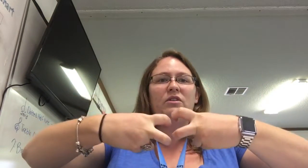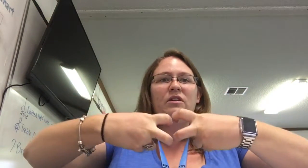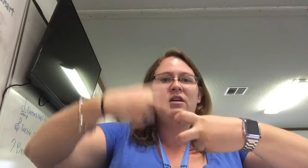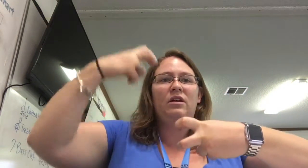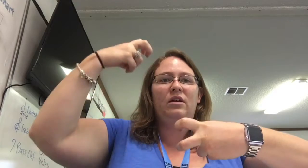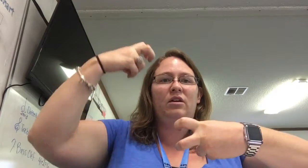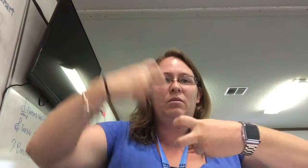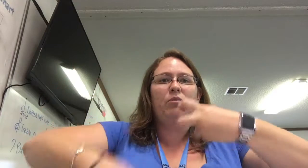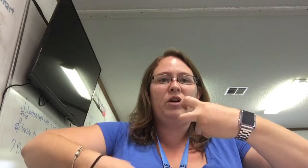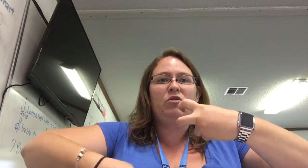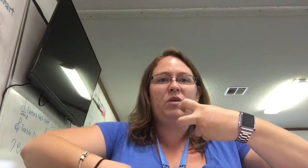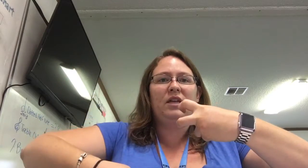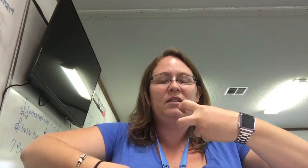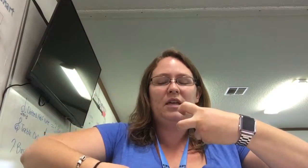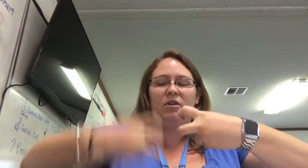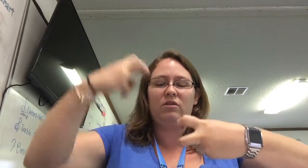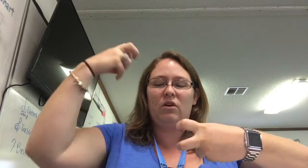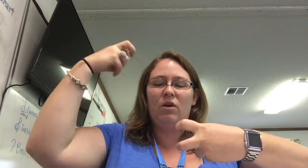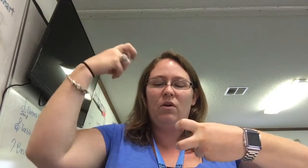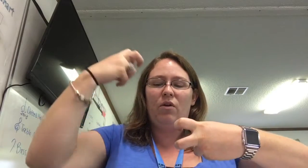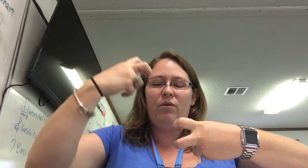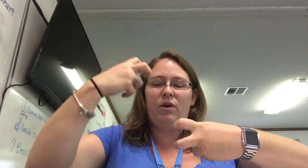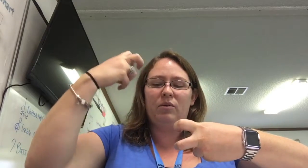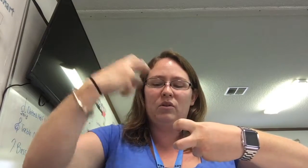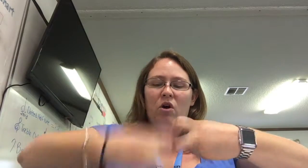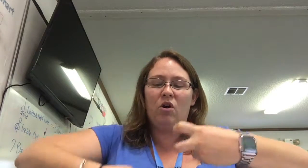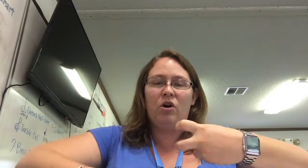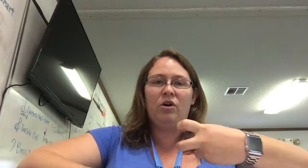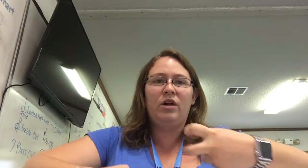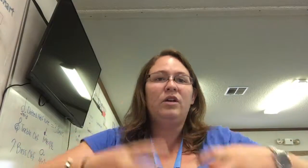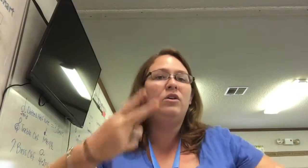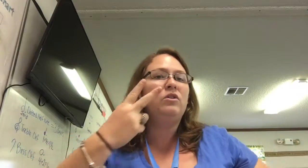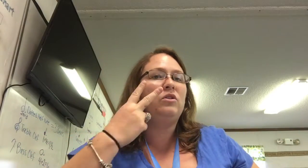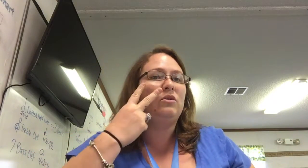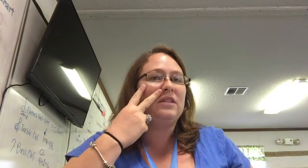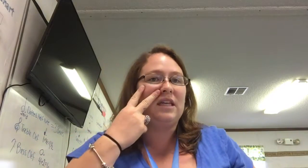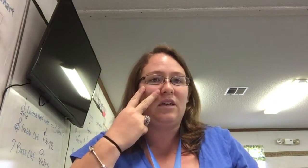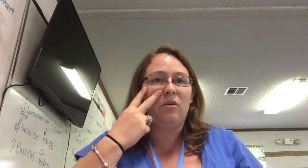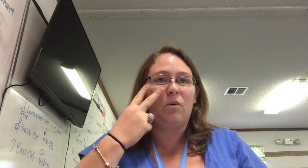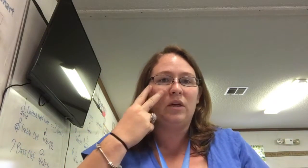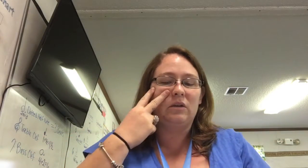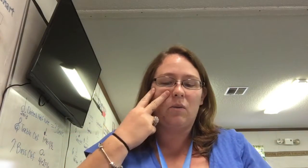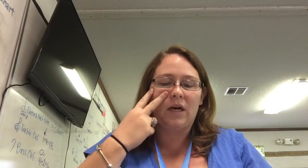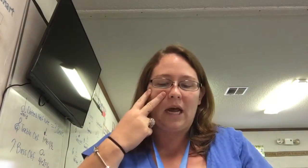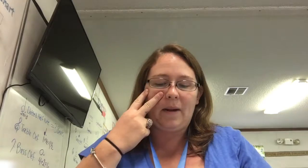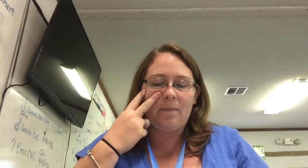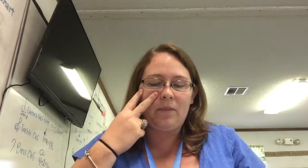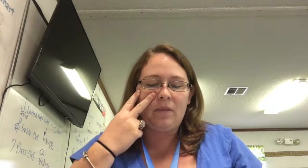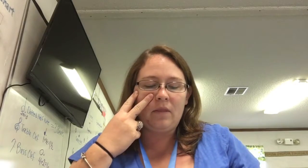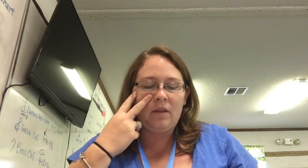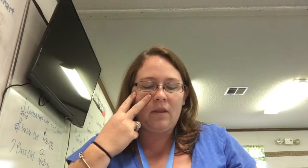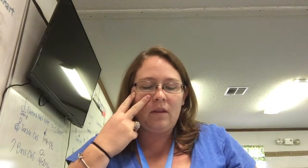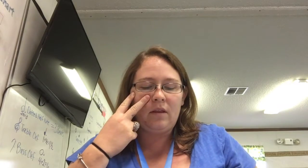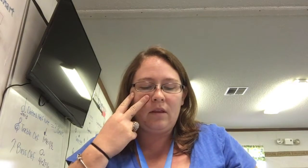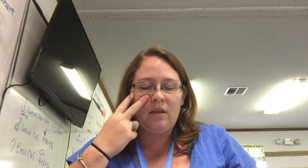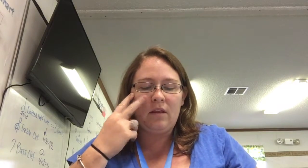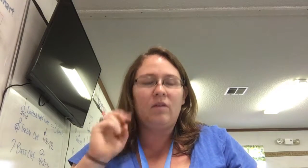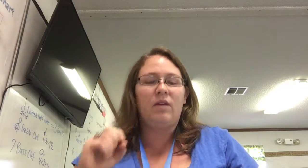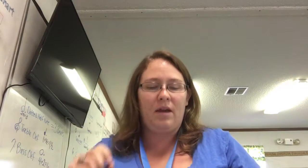and you're brush one against the other. So it was hard to see and you point to one eye. Okay